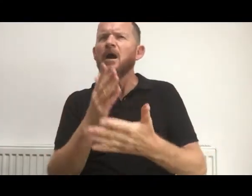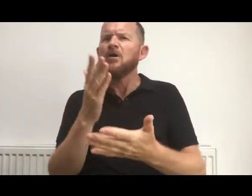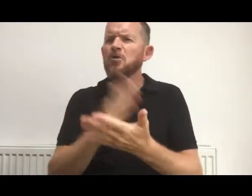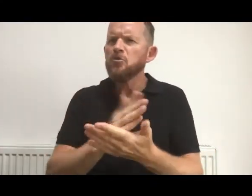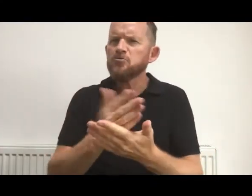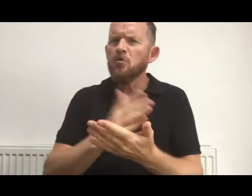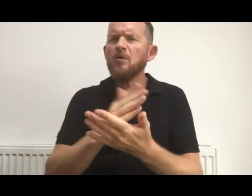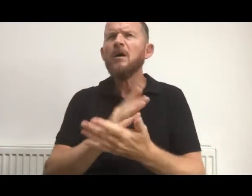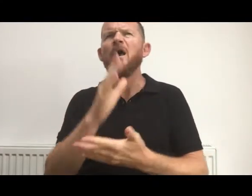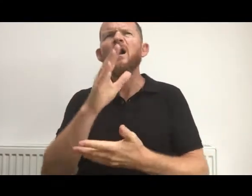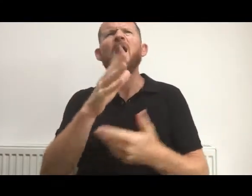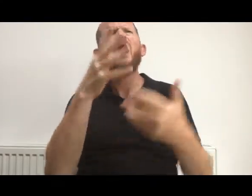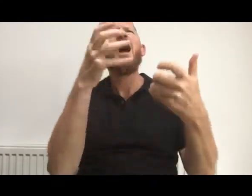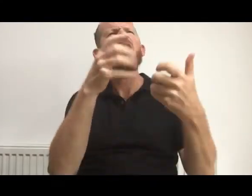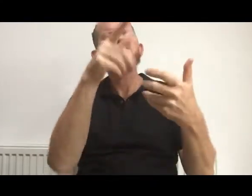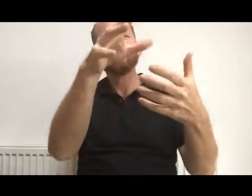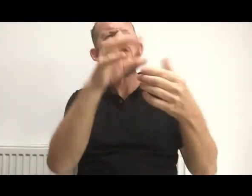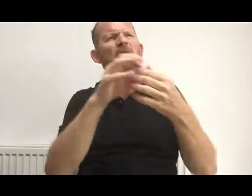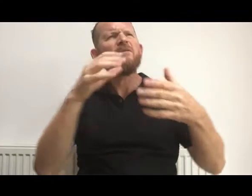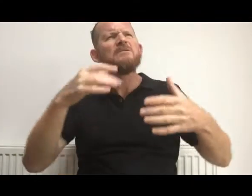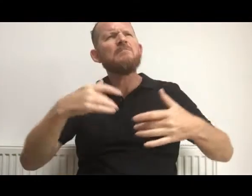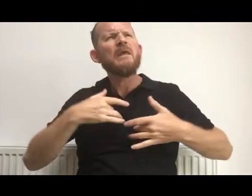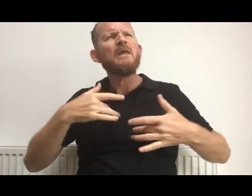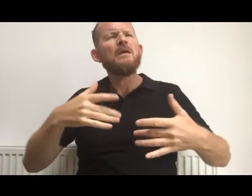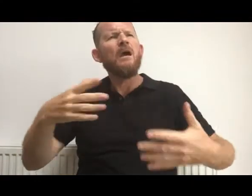this relevant to my chance of surviving COVID-19?